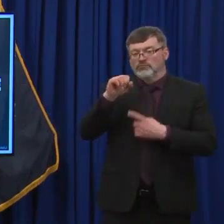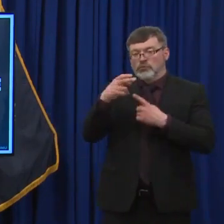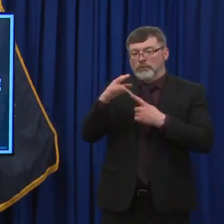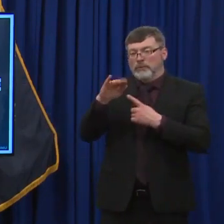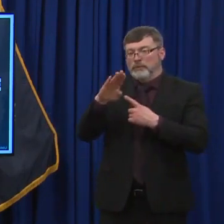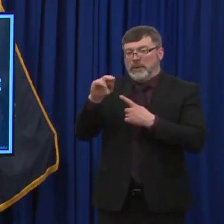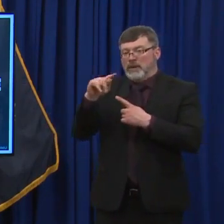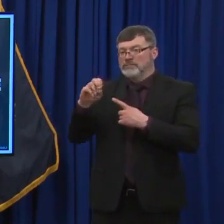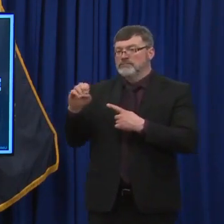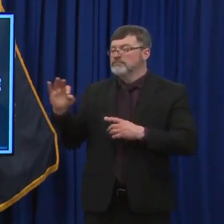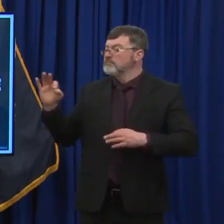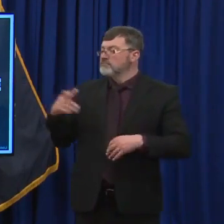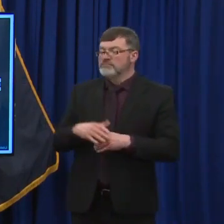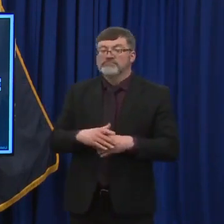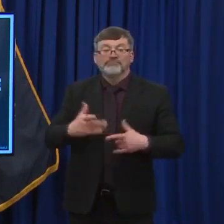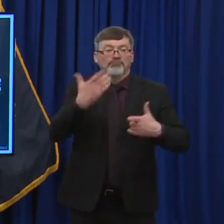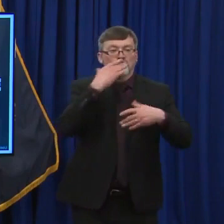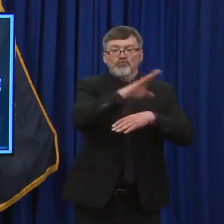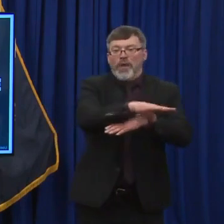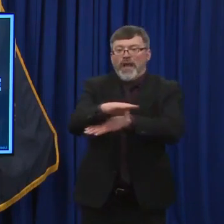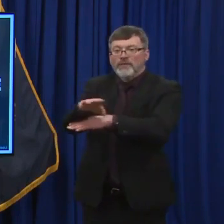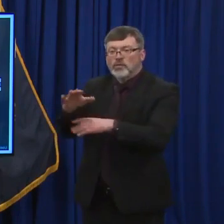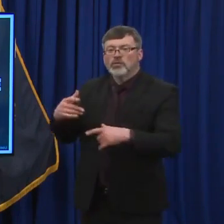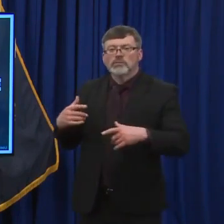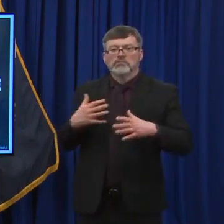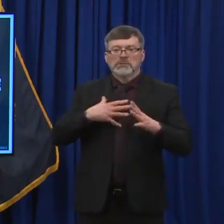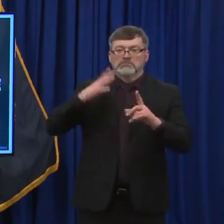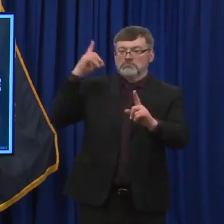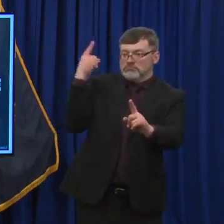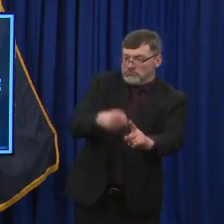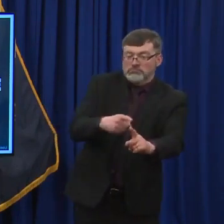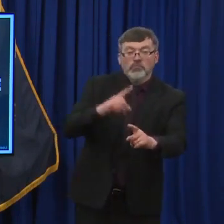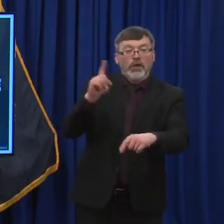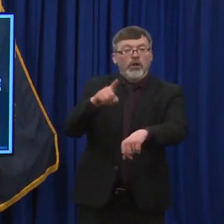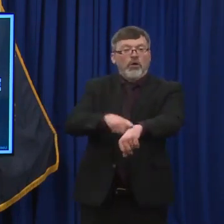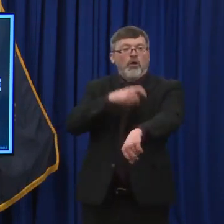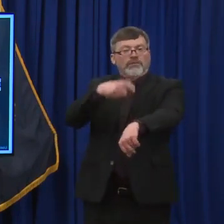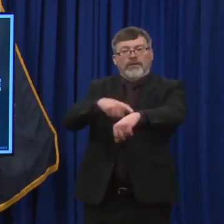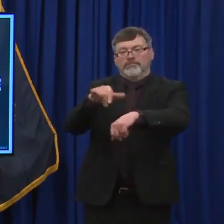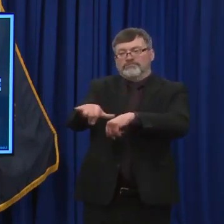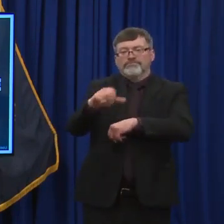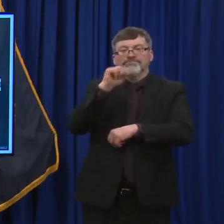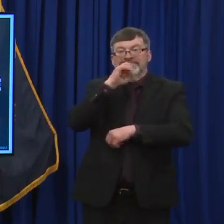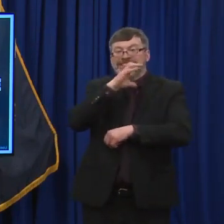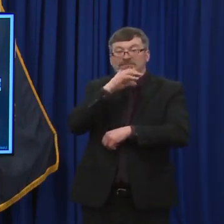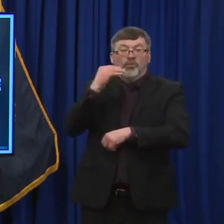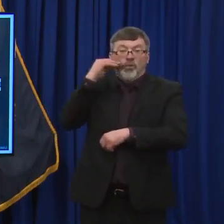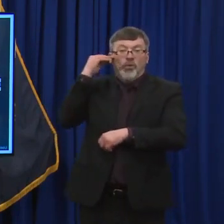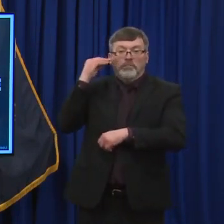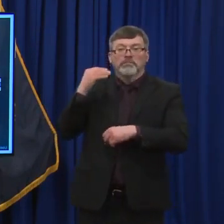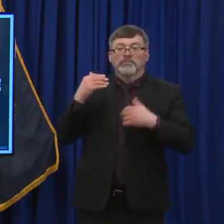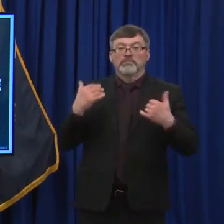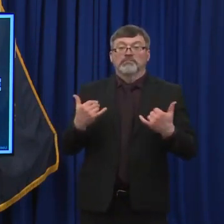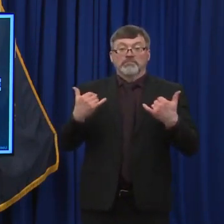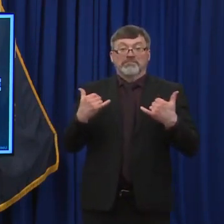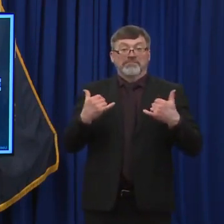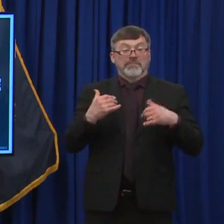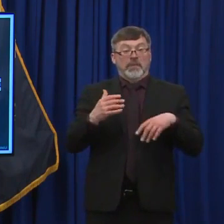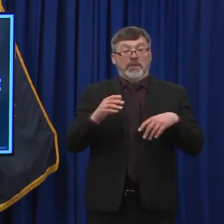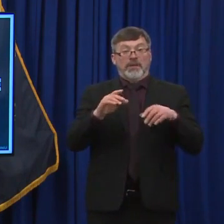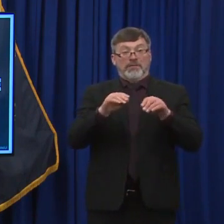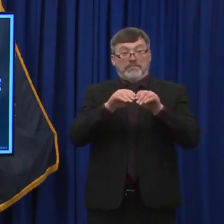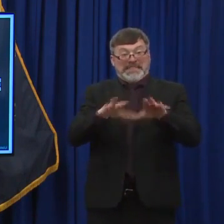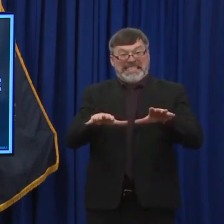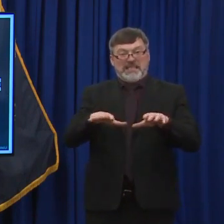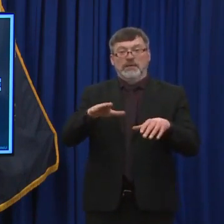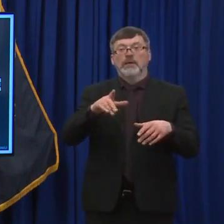Good afternoon, brief long-term care update. Today, we are closing the outbreak at Mount Carmel Nursing and Rehab Center in